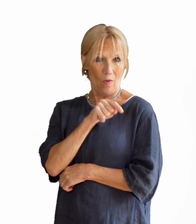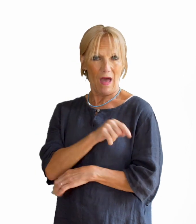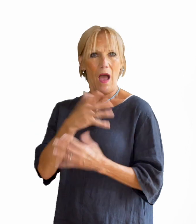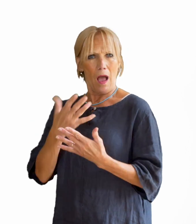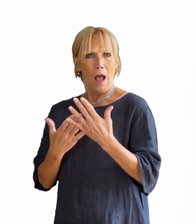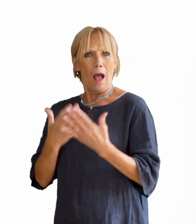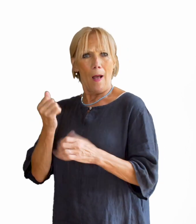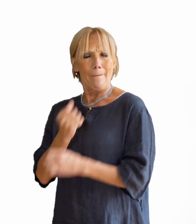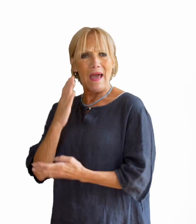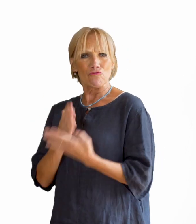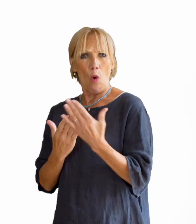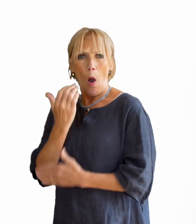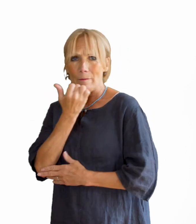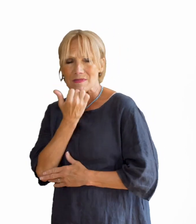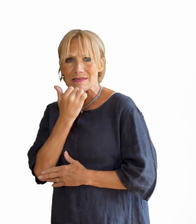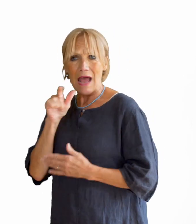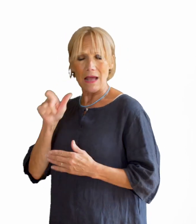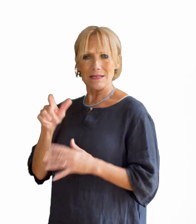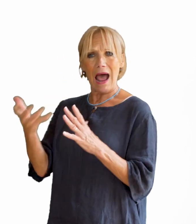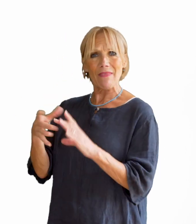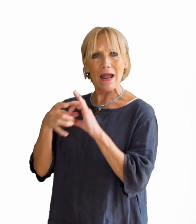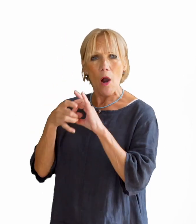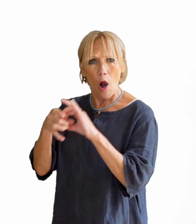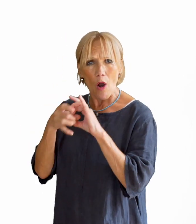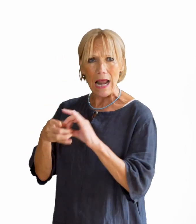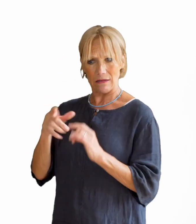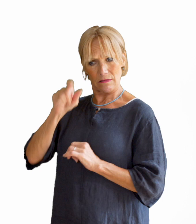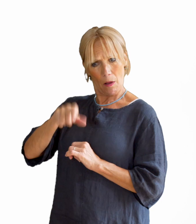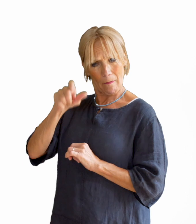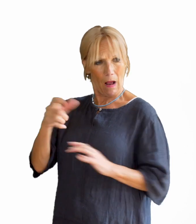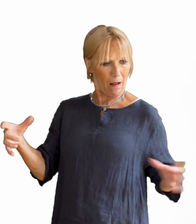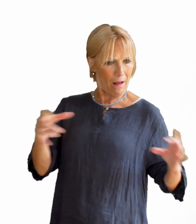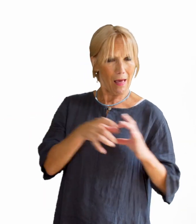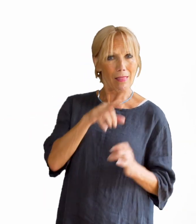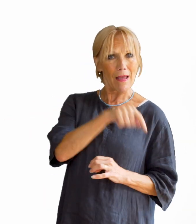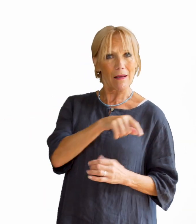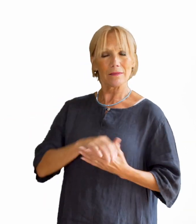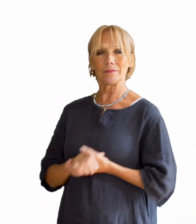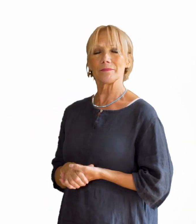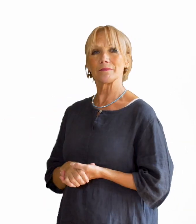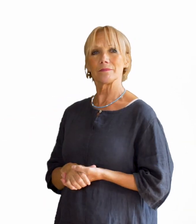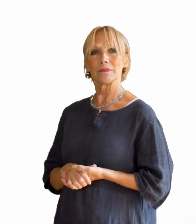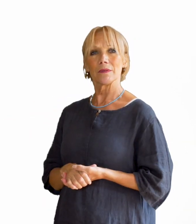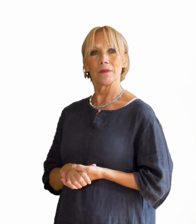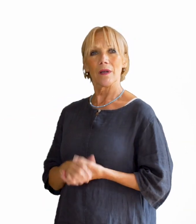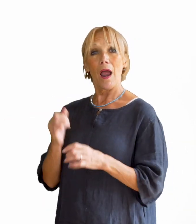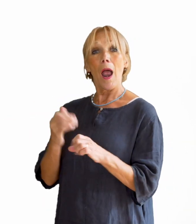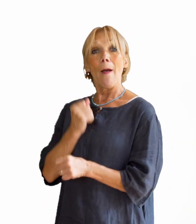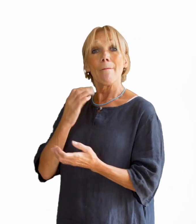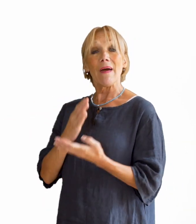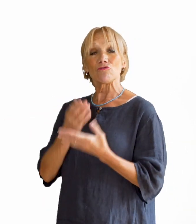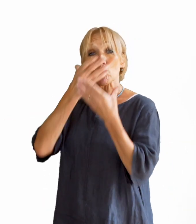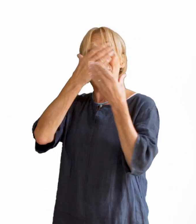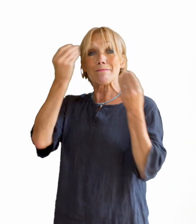and make use of third sector partners that can connect patients or service users to that support. Ensure the dementia